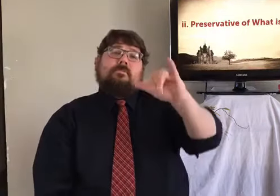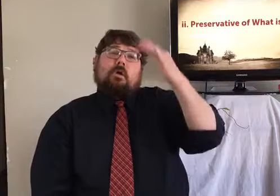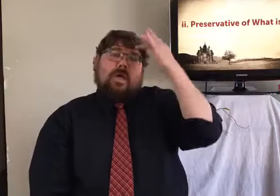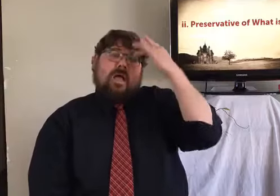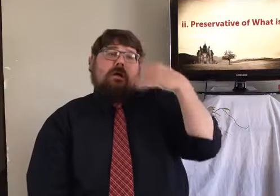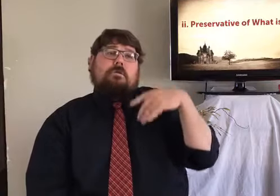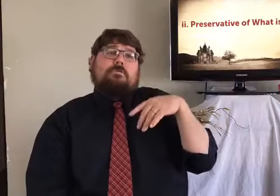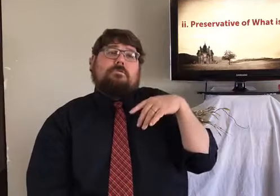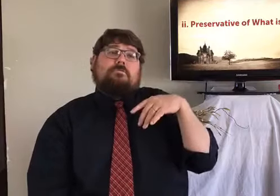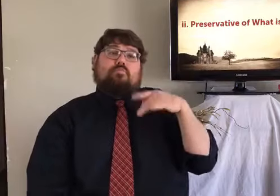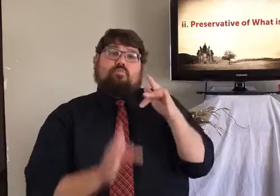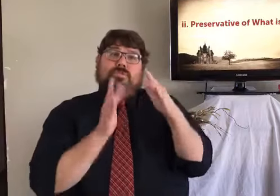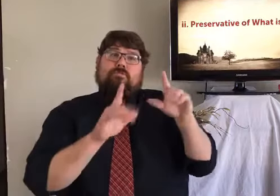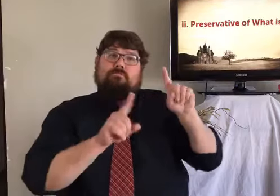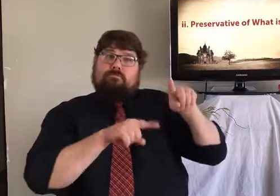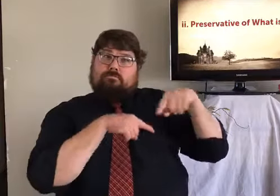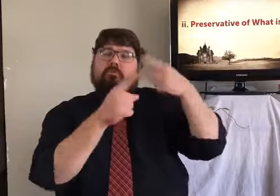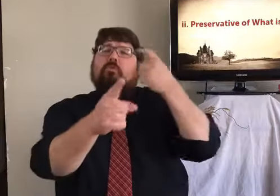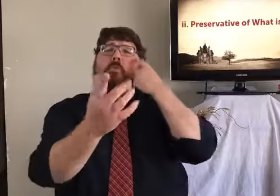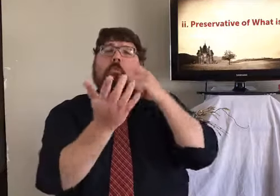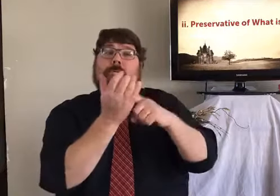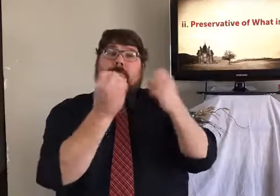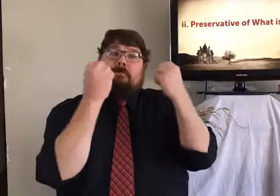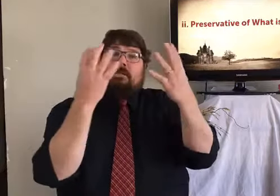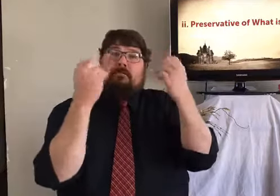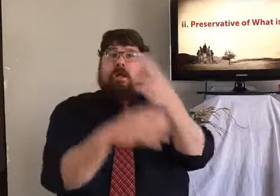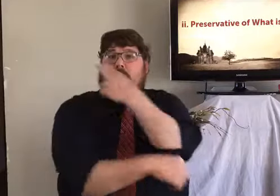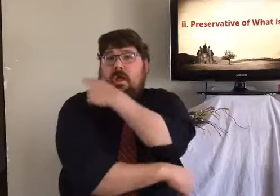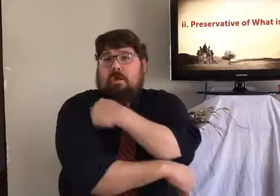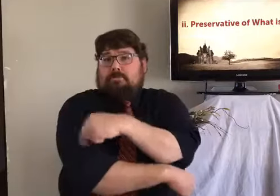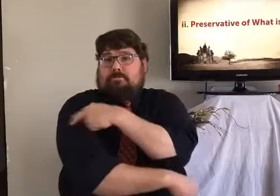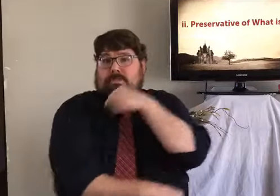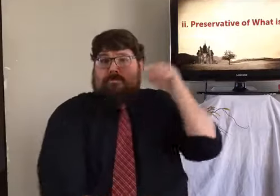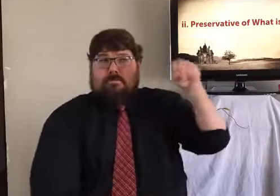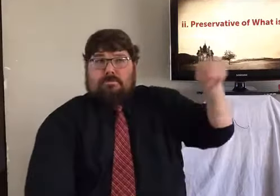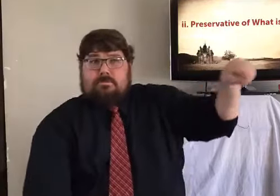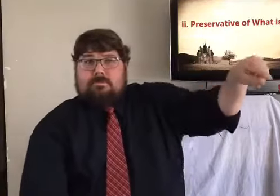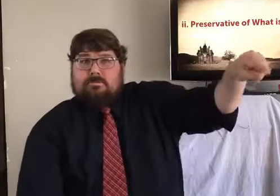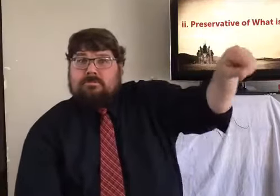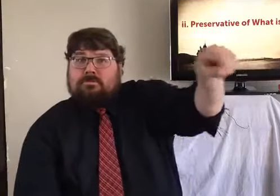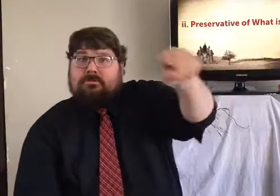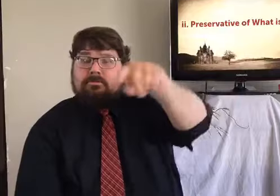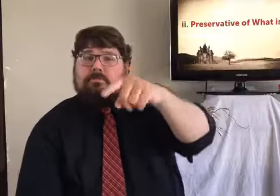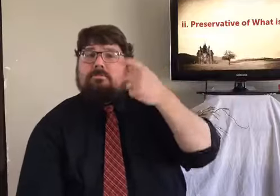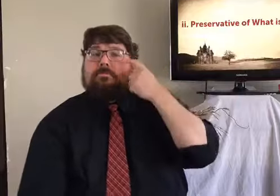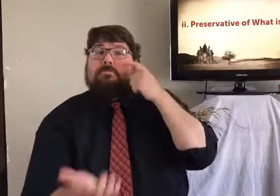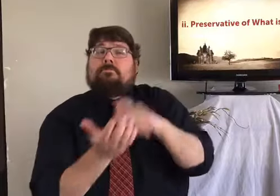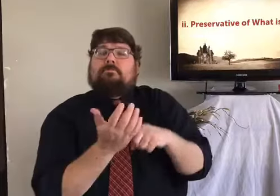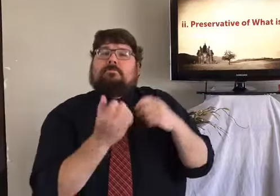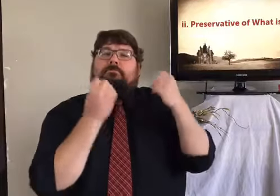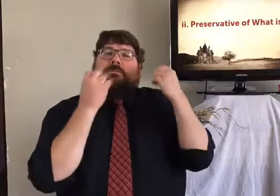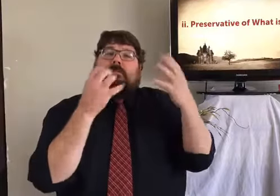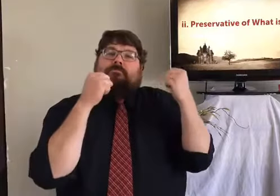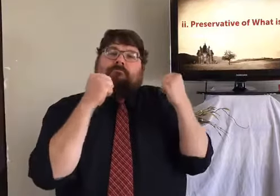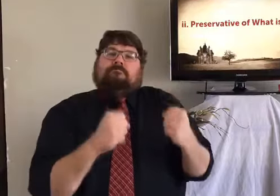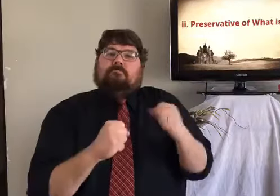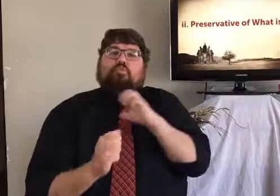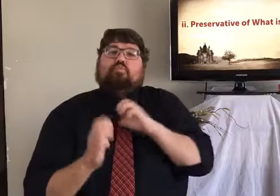We should always be seeking the best. Christians, today, you know, this many hospitals, actually,